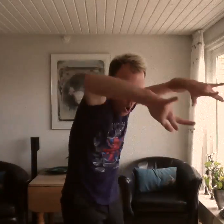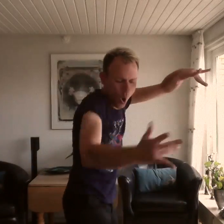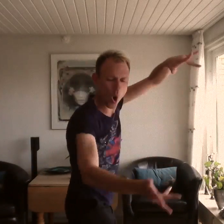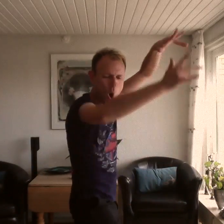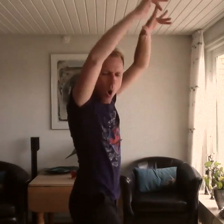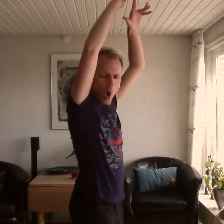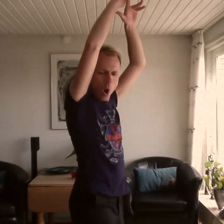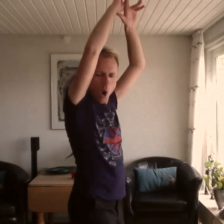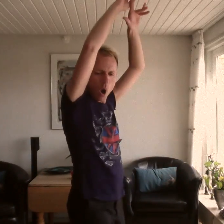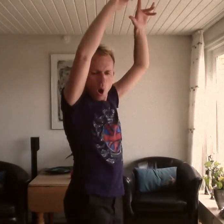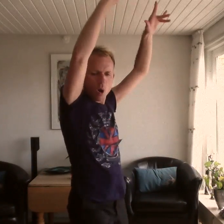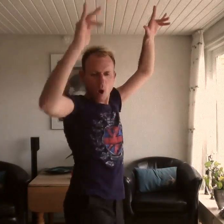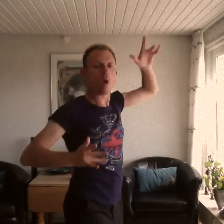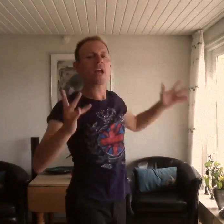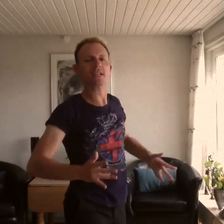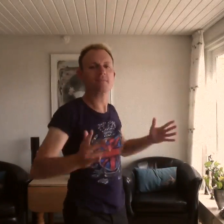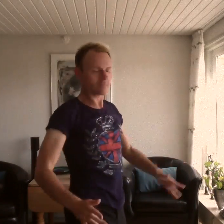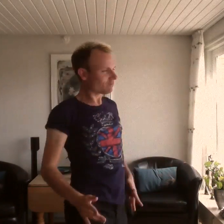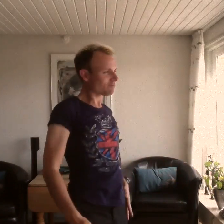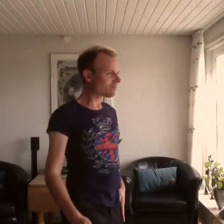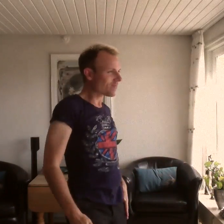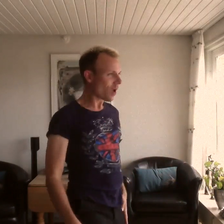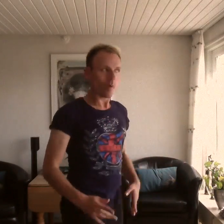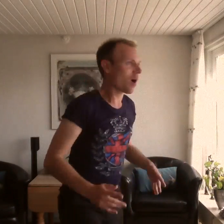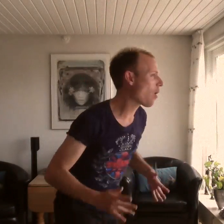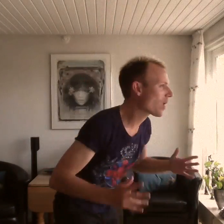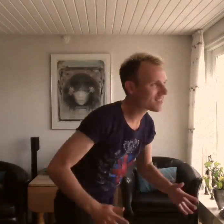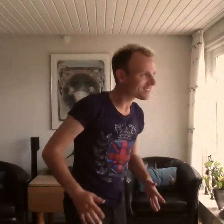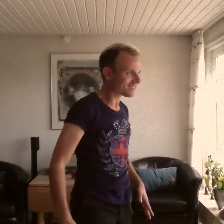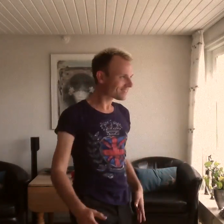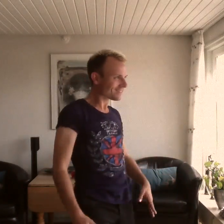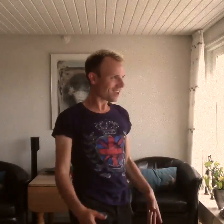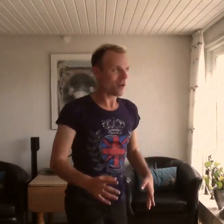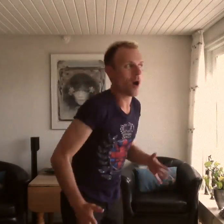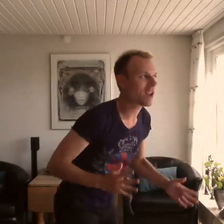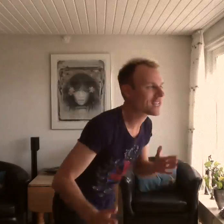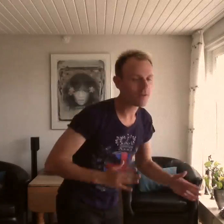I won't get it.